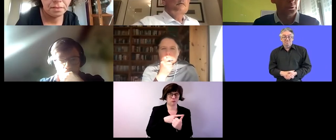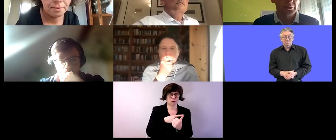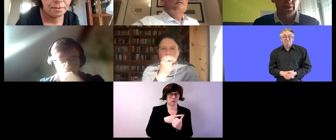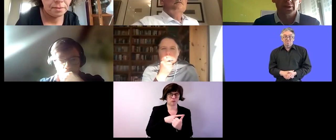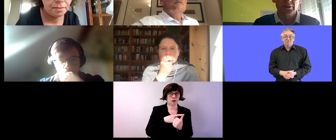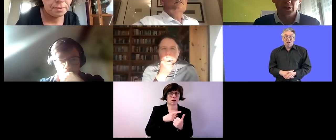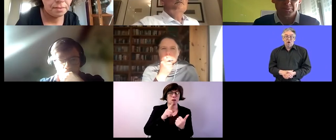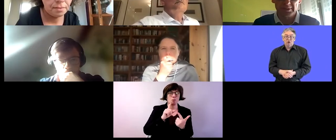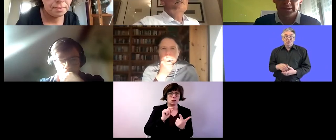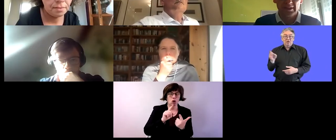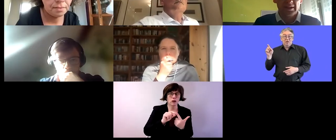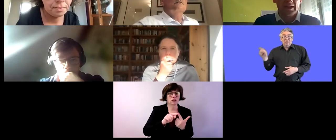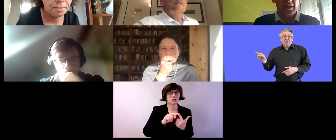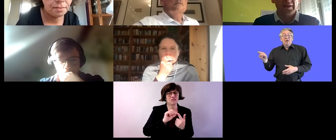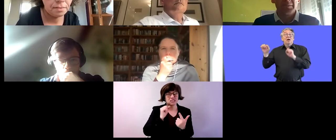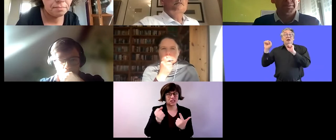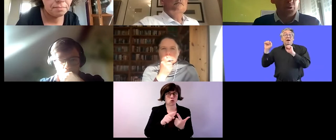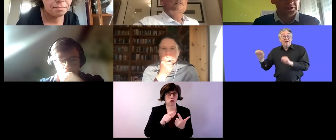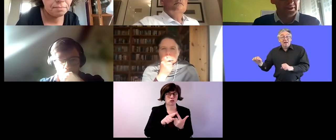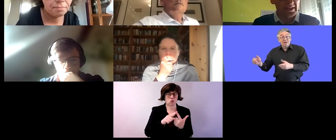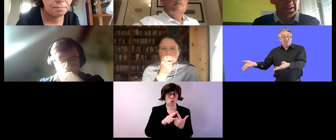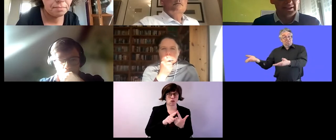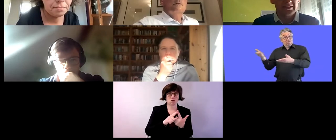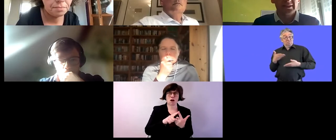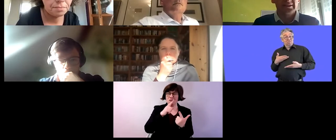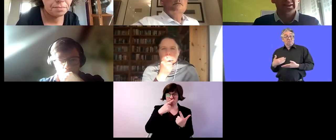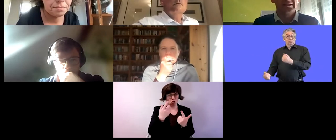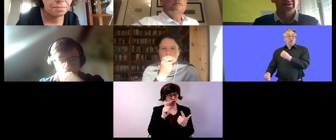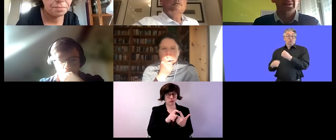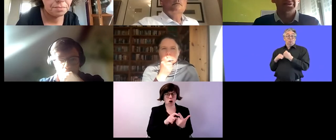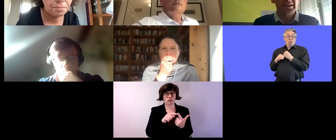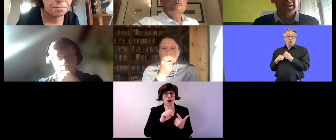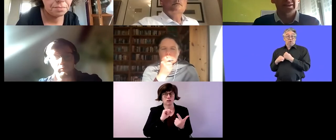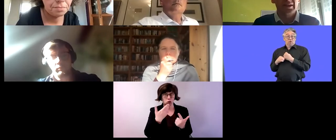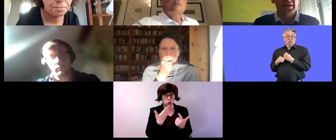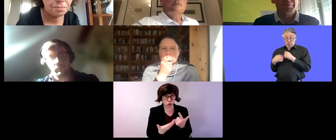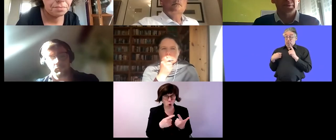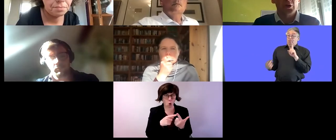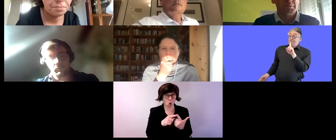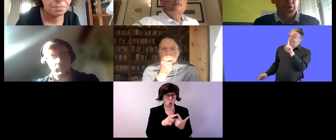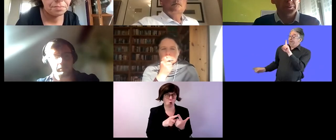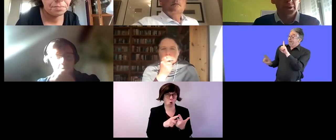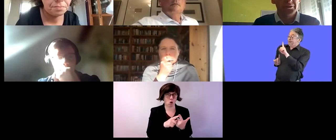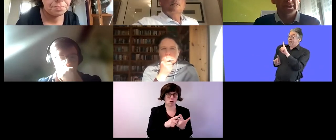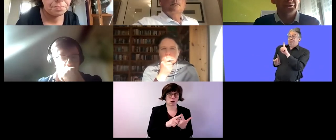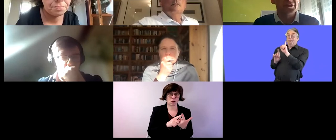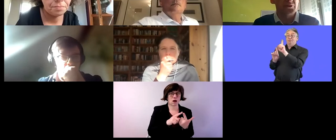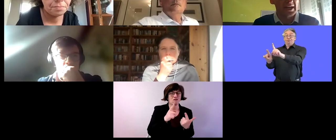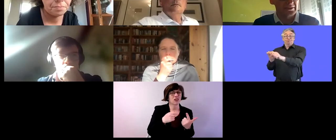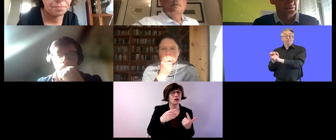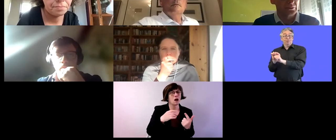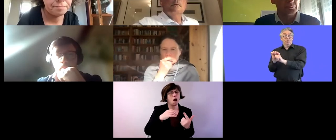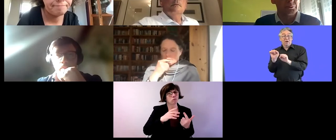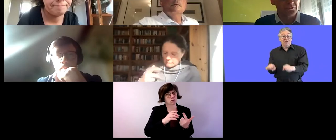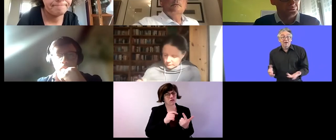custom work uh company um important there is that the fact that um our employment office gives the